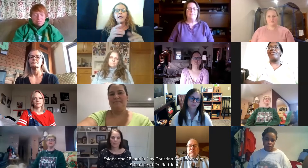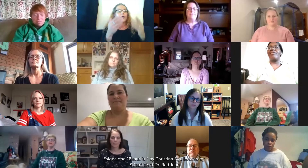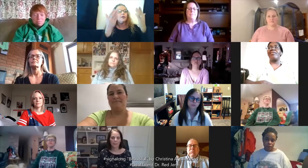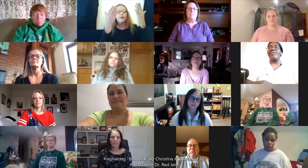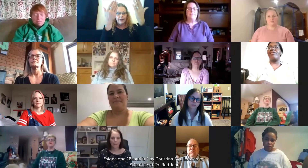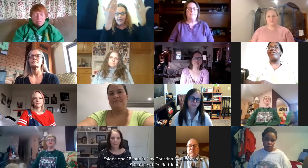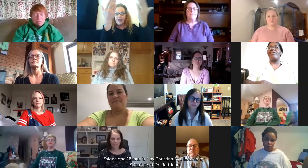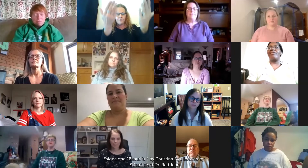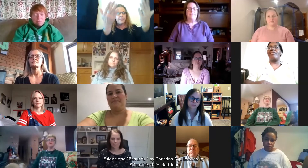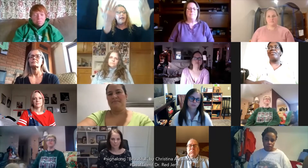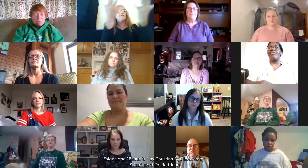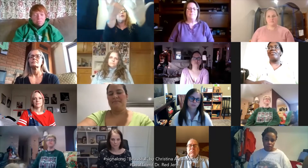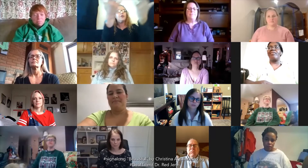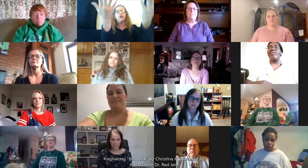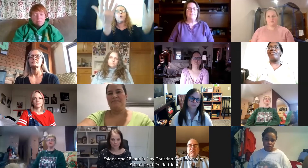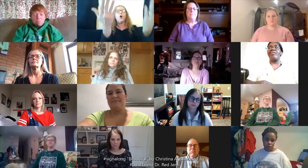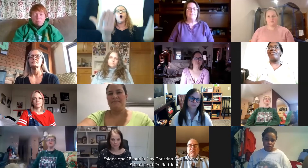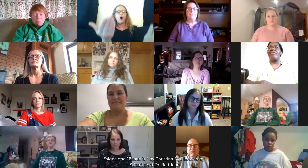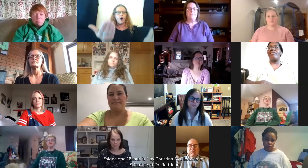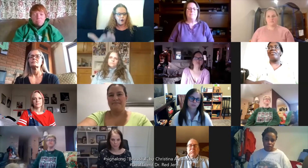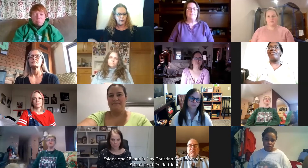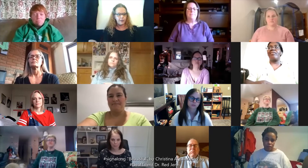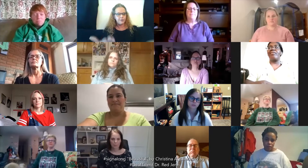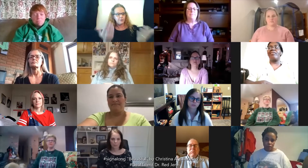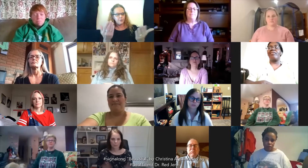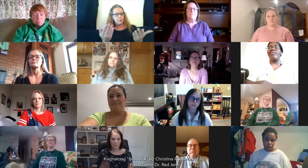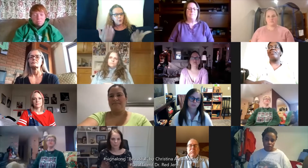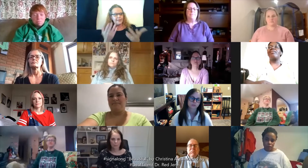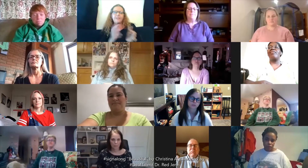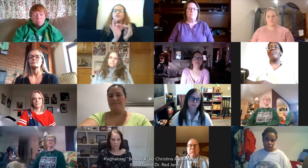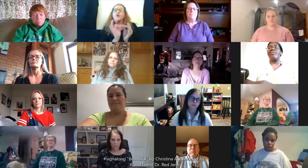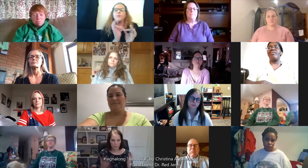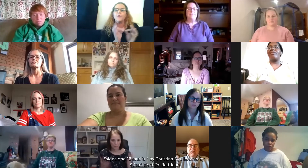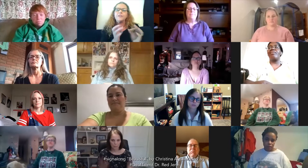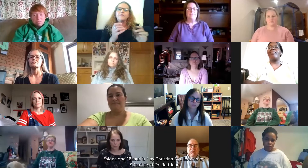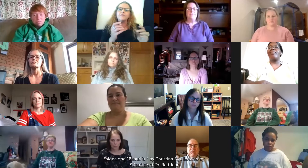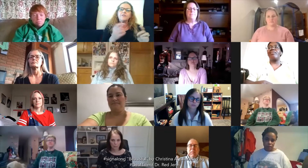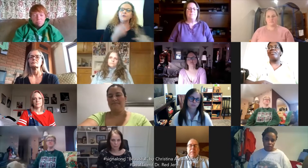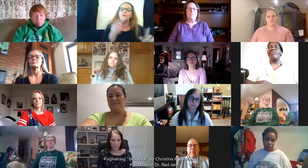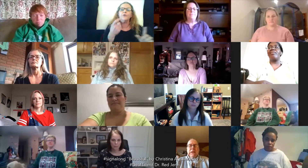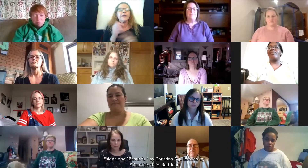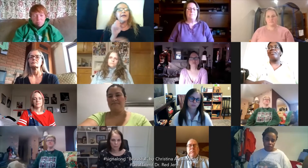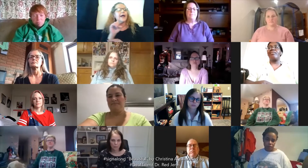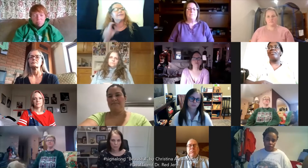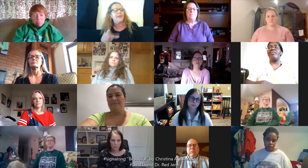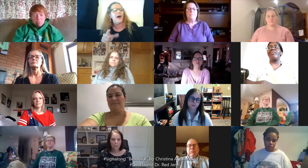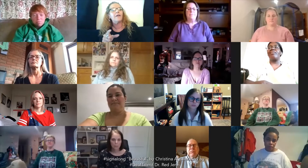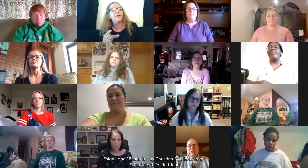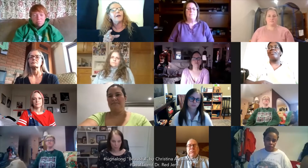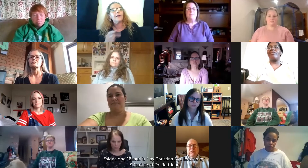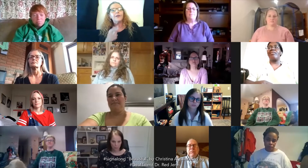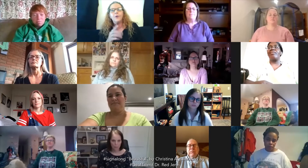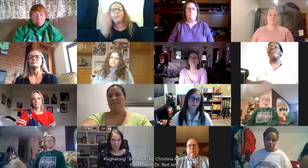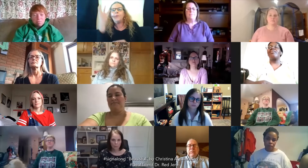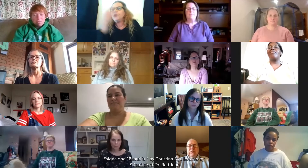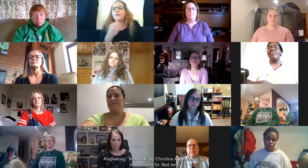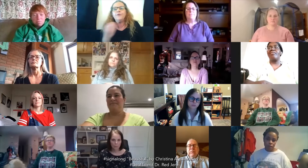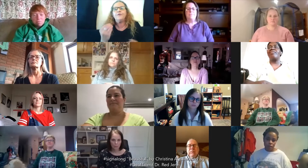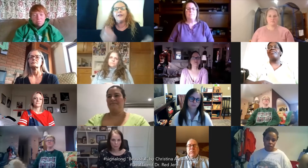in every in everything you are is what that interprets to in asl you are beautiful and